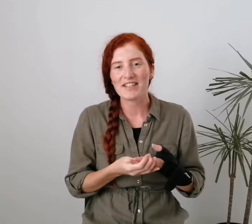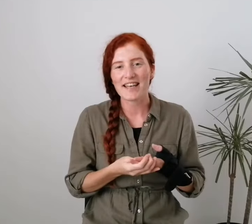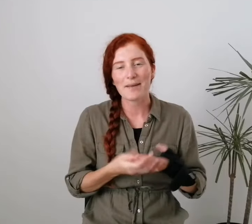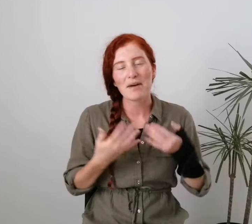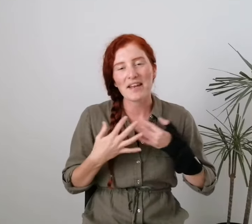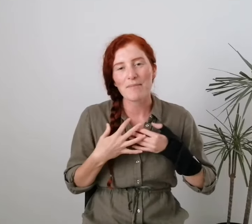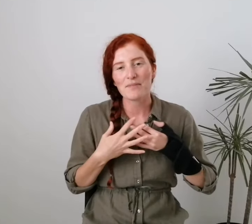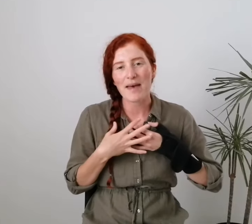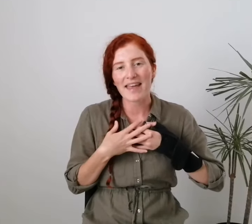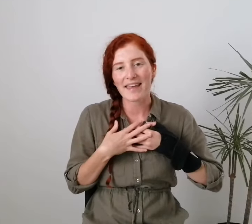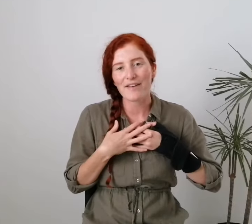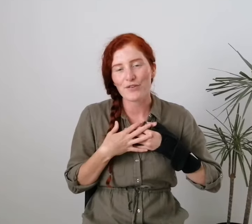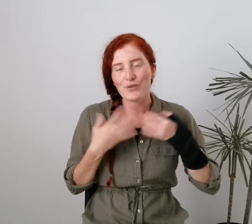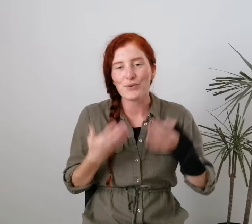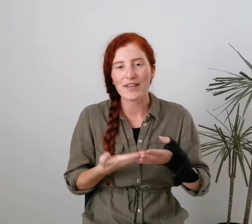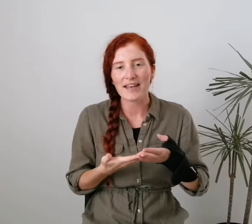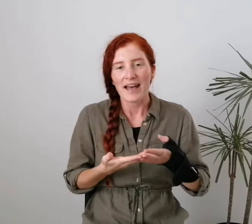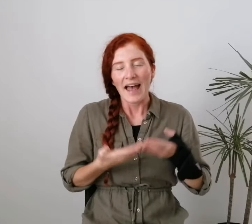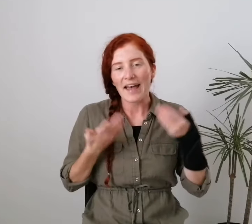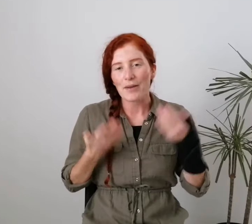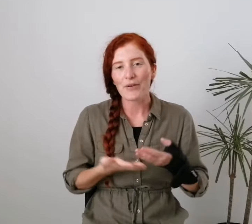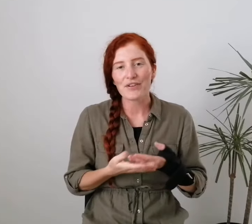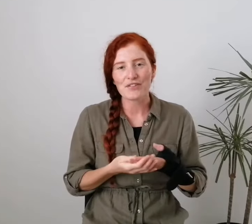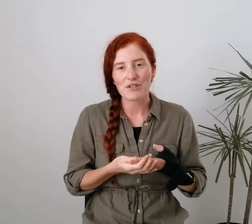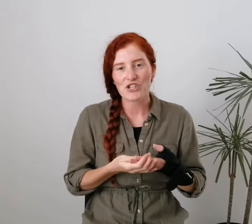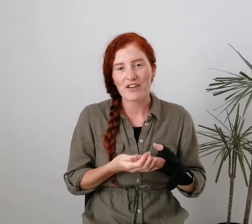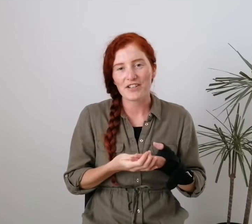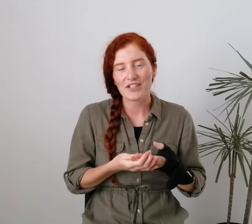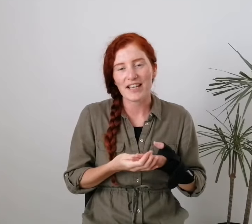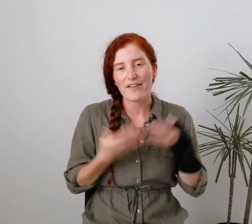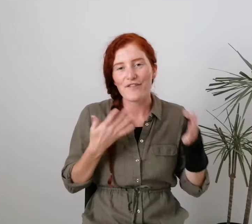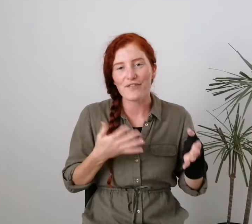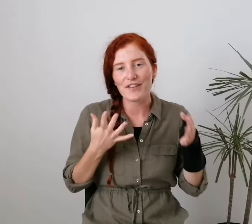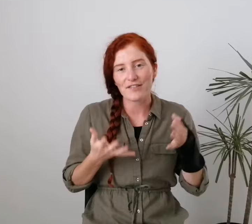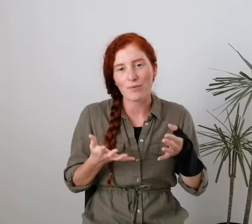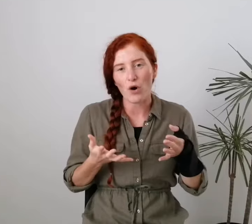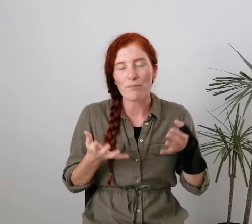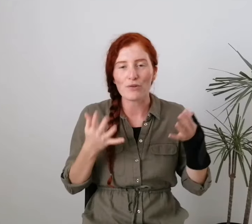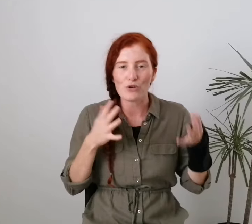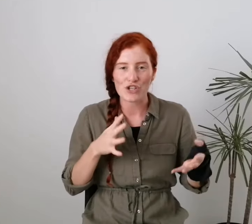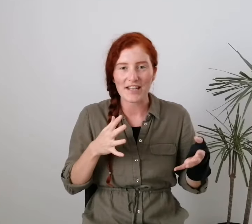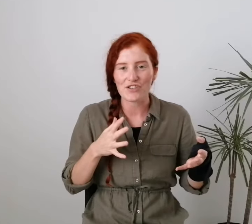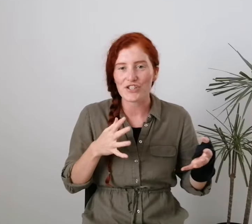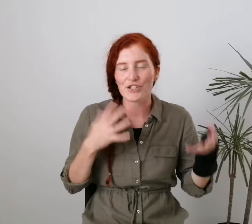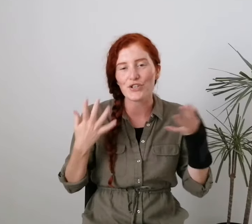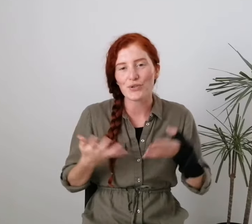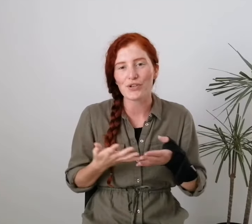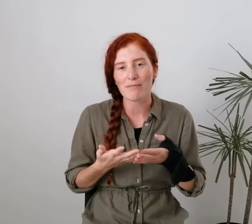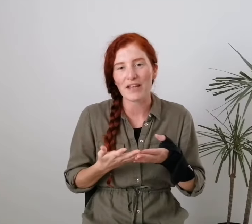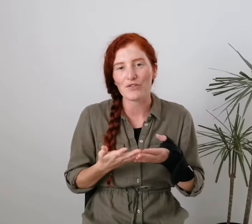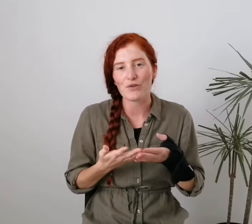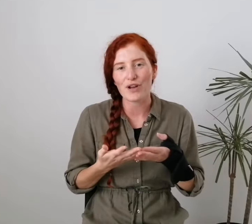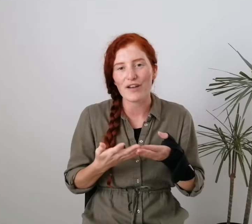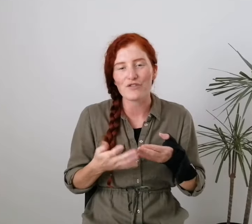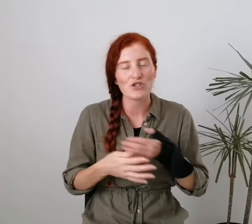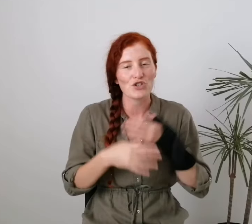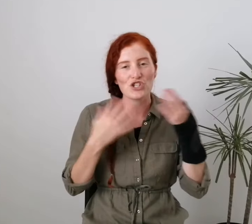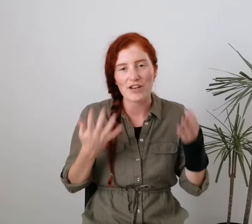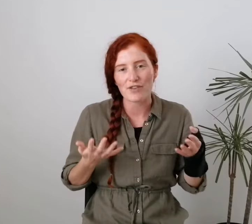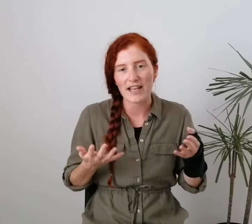today. My name is Meg, if you're new here, and I'm going to be sharing today 50 swaps or changes that you can make to your life to just generally